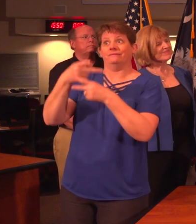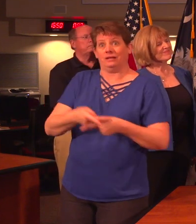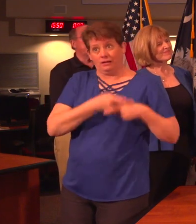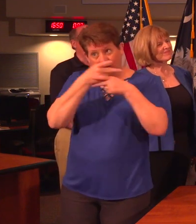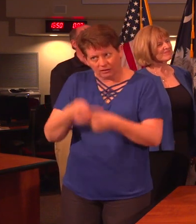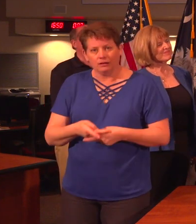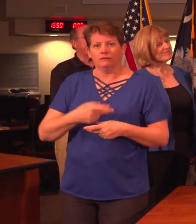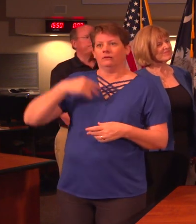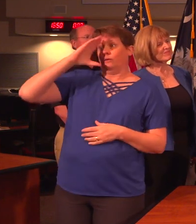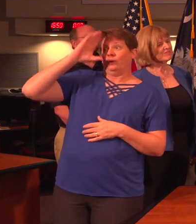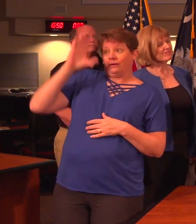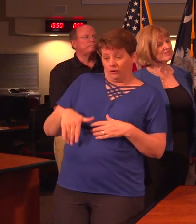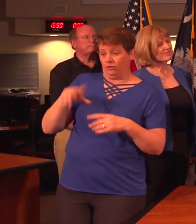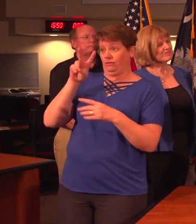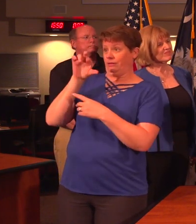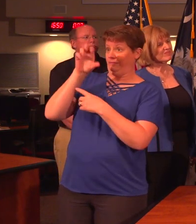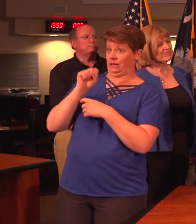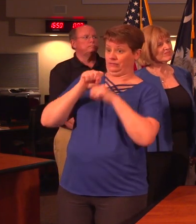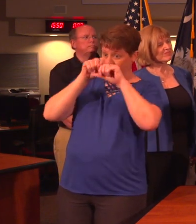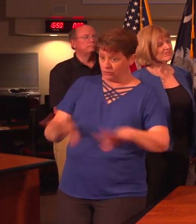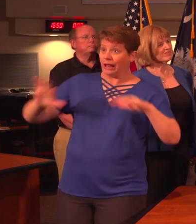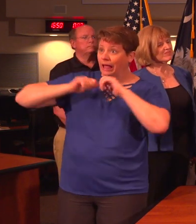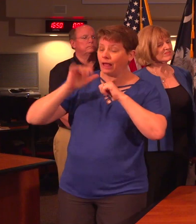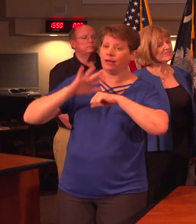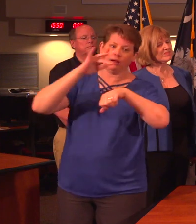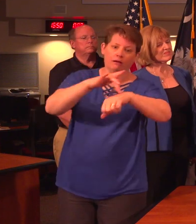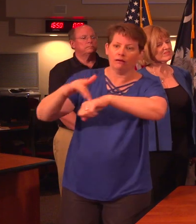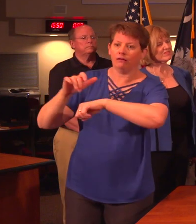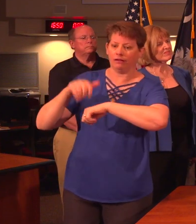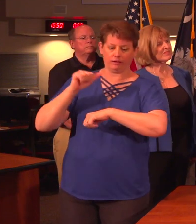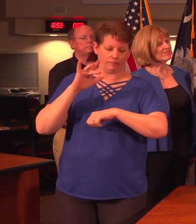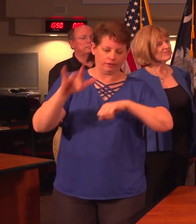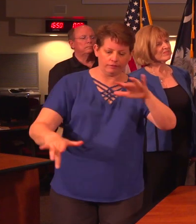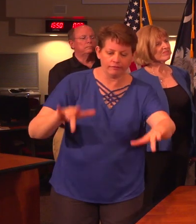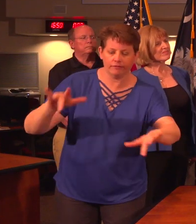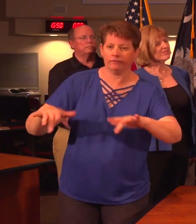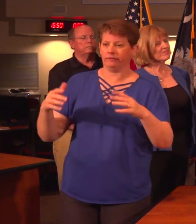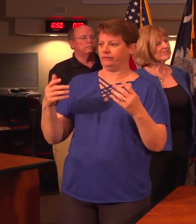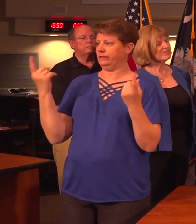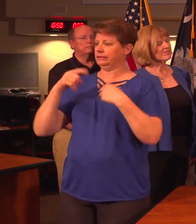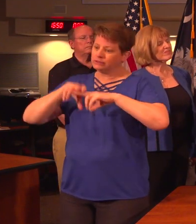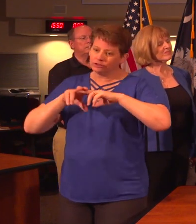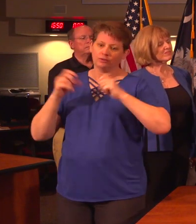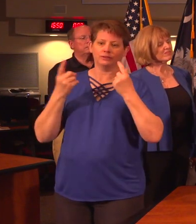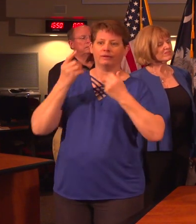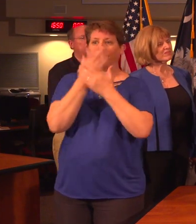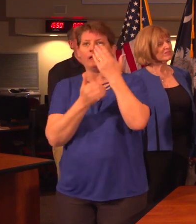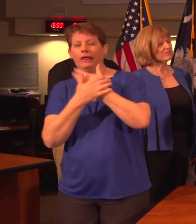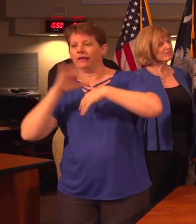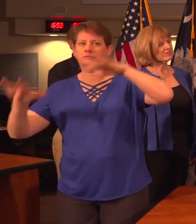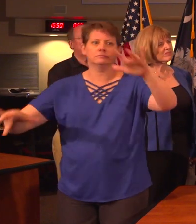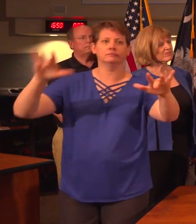because we know that the virus is spread by contact that could be picked up off of a surface or from someone else's hand.